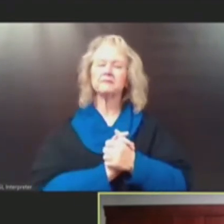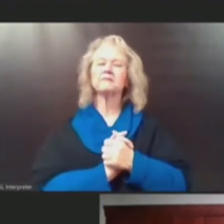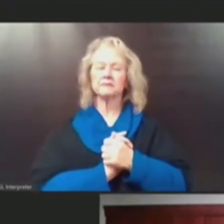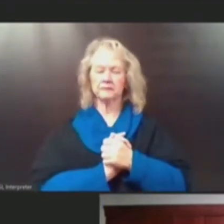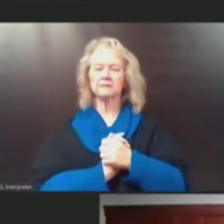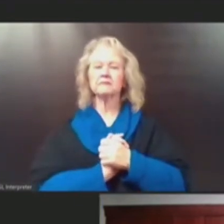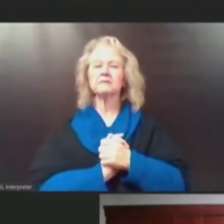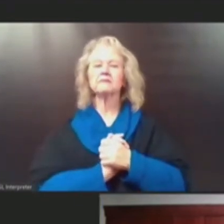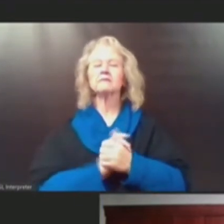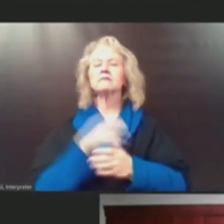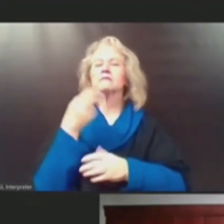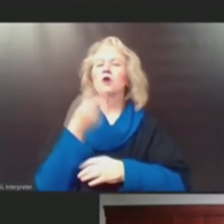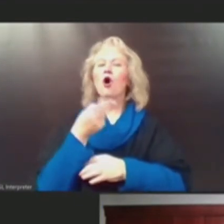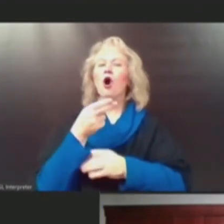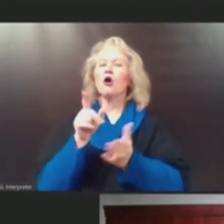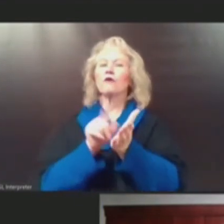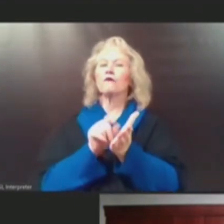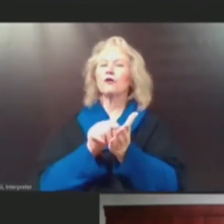Arthur Curran.